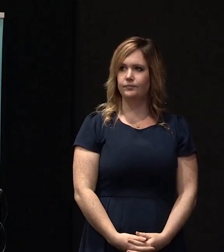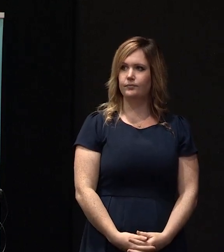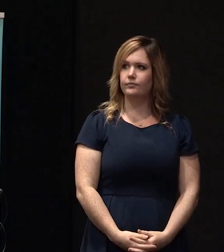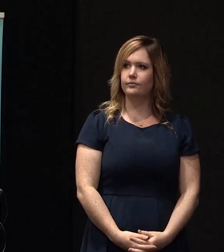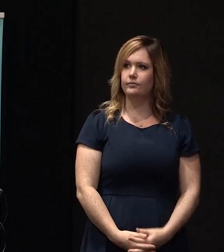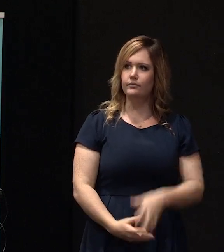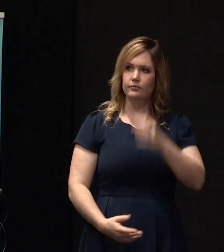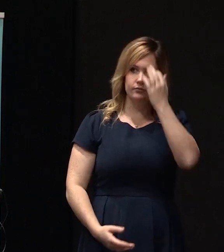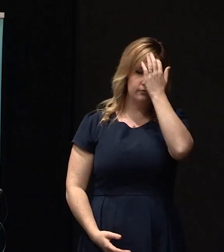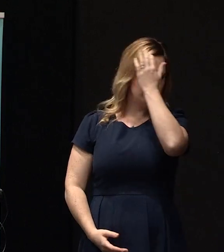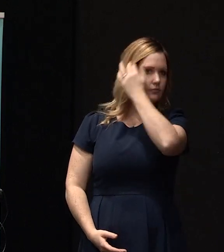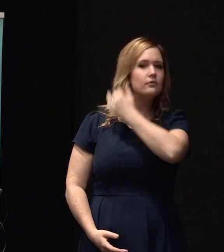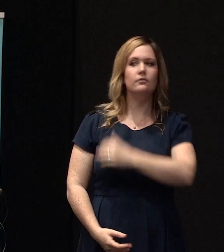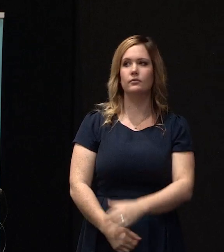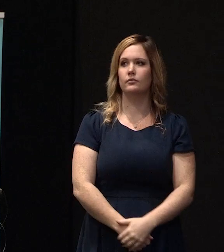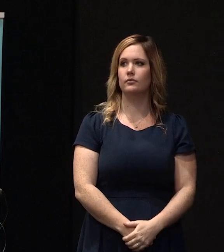Can you hear me?